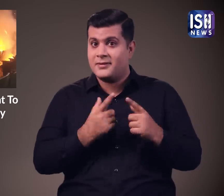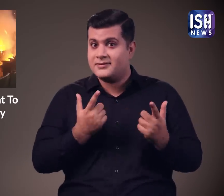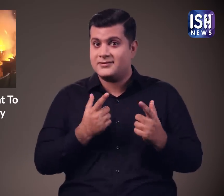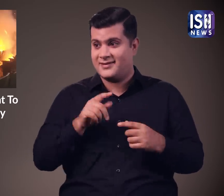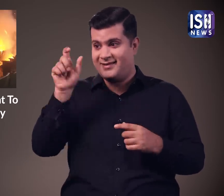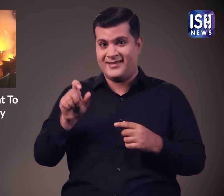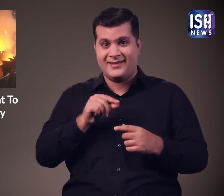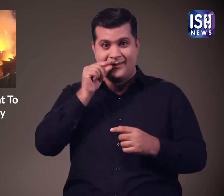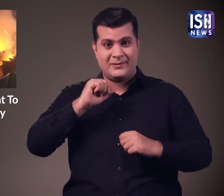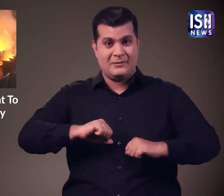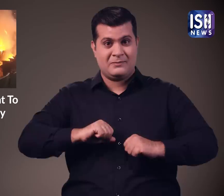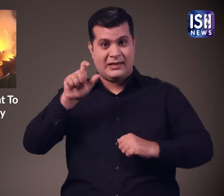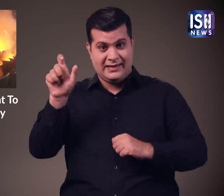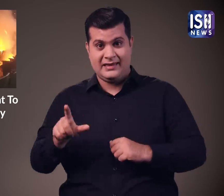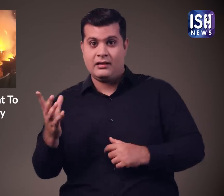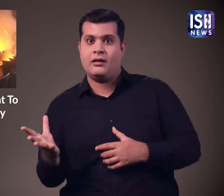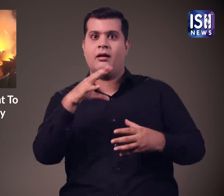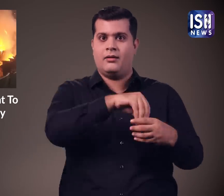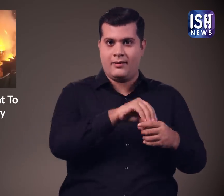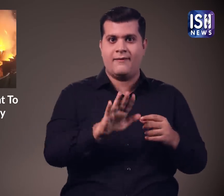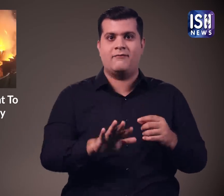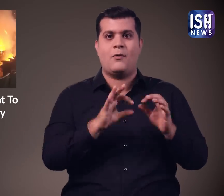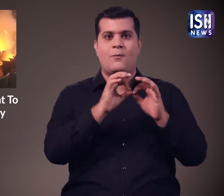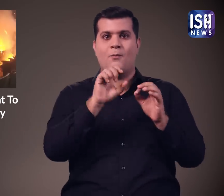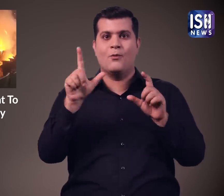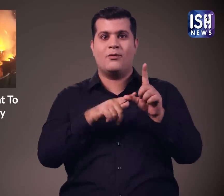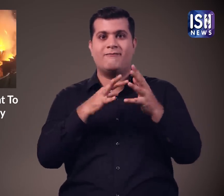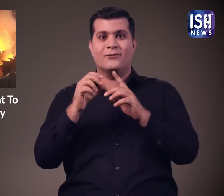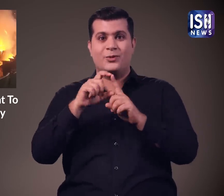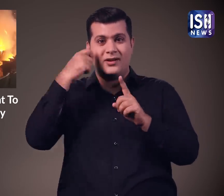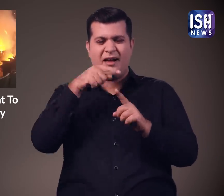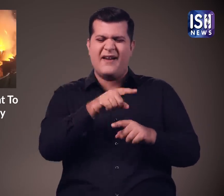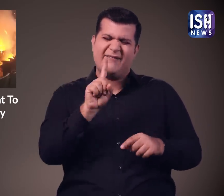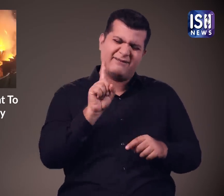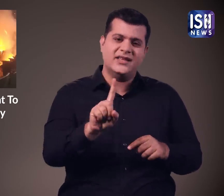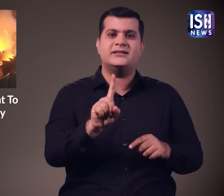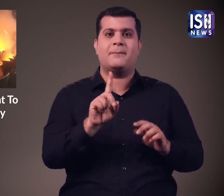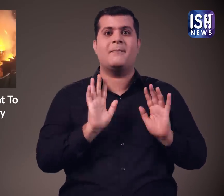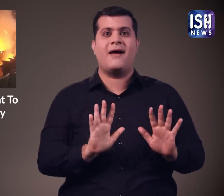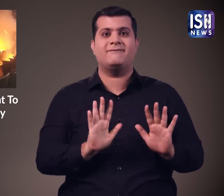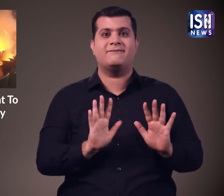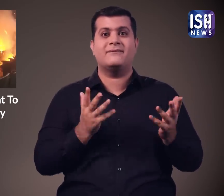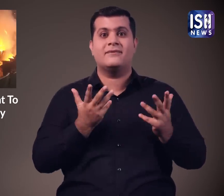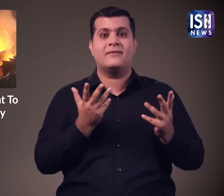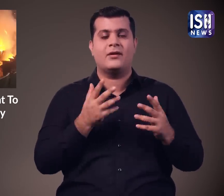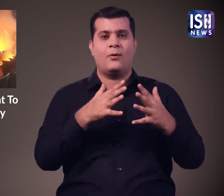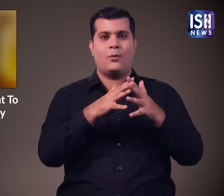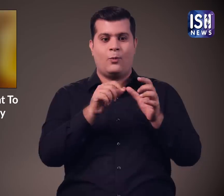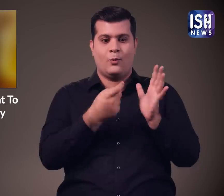Junior NTR will reportedly also be seen in War 2. This will be his Bollywood debut. How exciting!